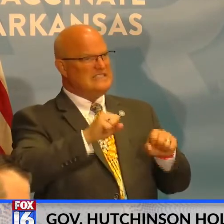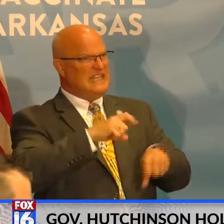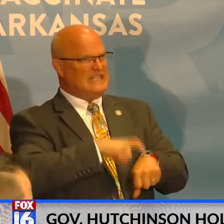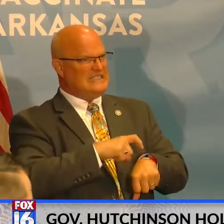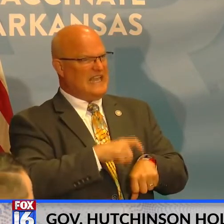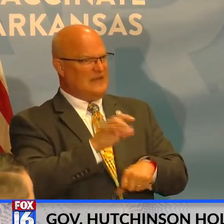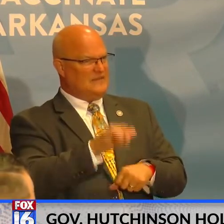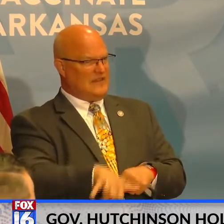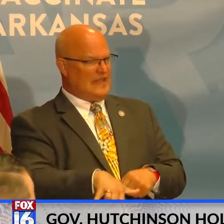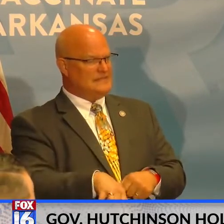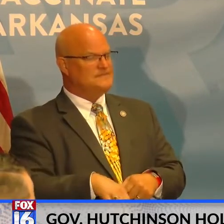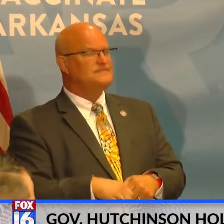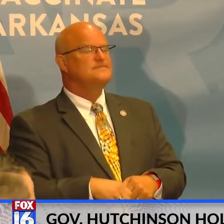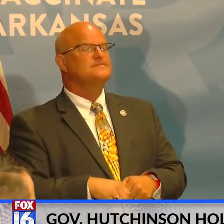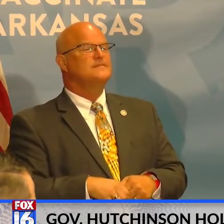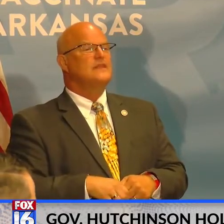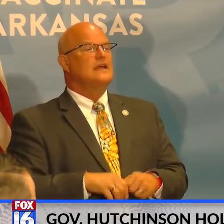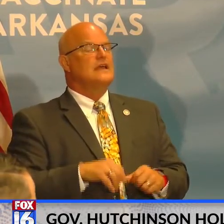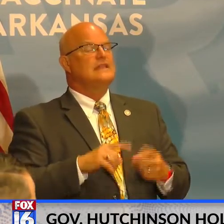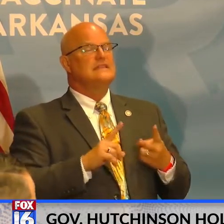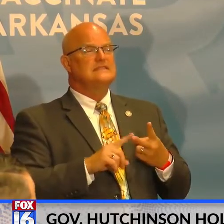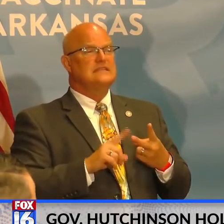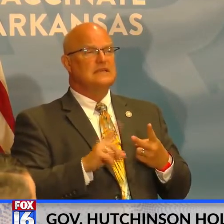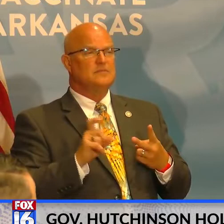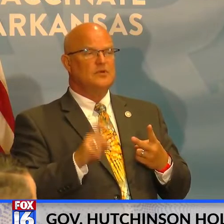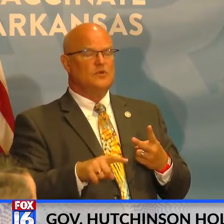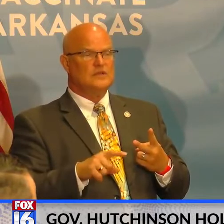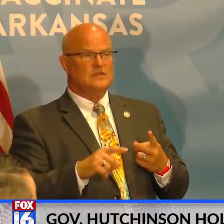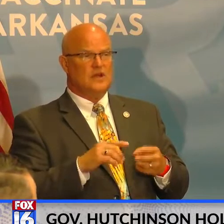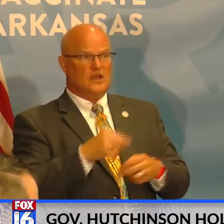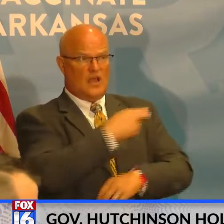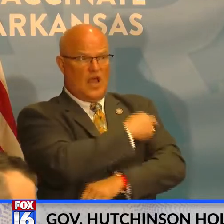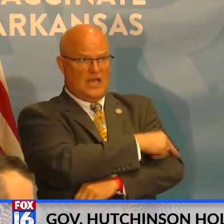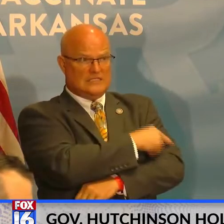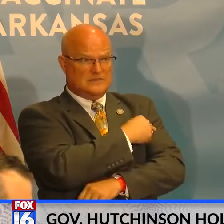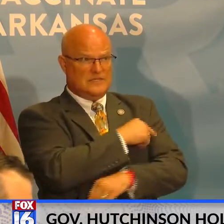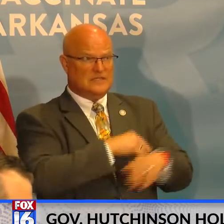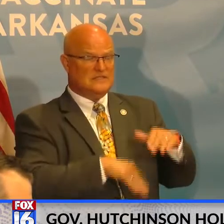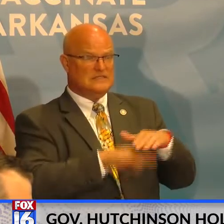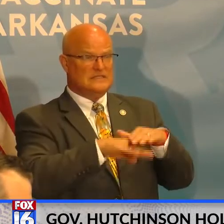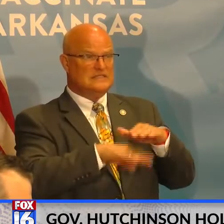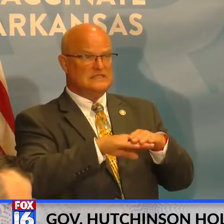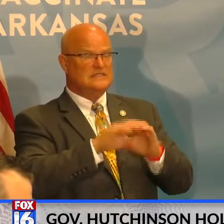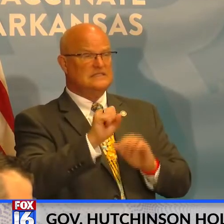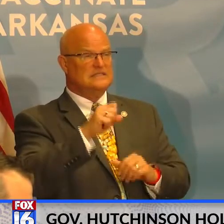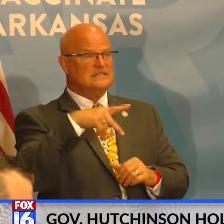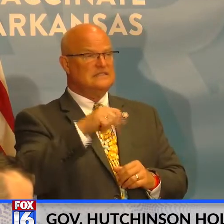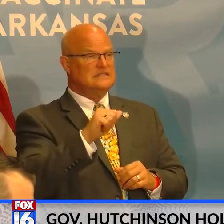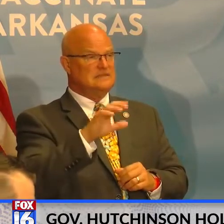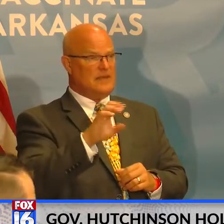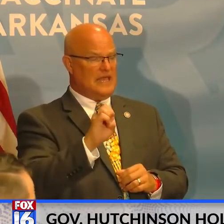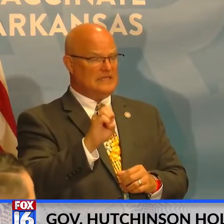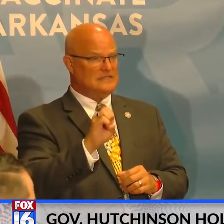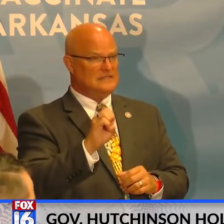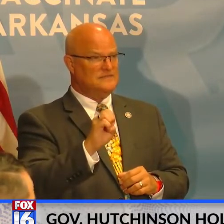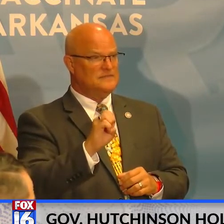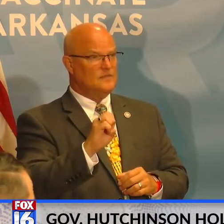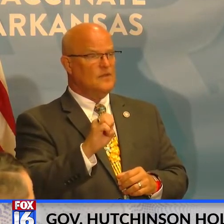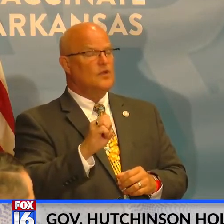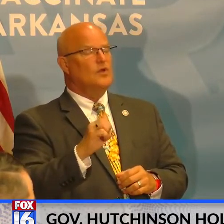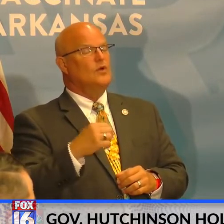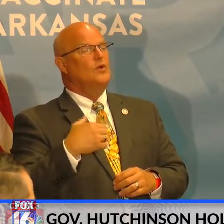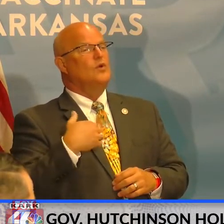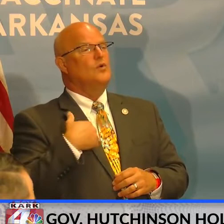bit longer than that. Uh, the second part of your question was on hospital space, and, uh, we are,